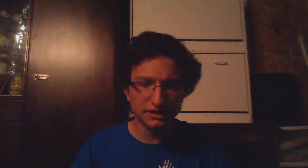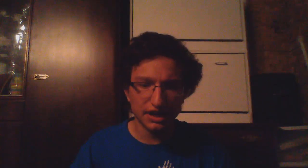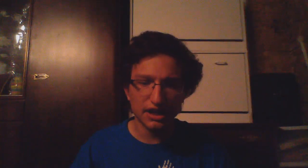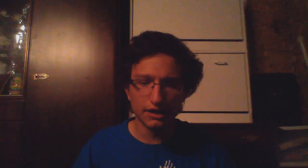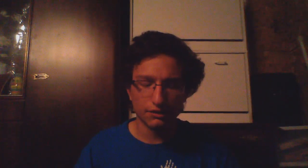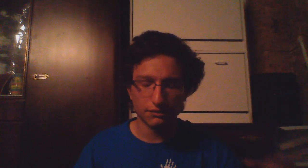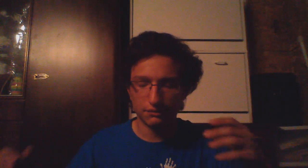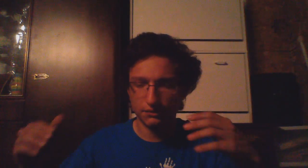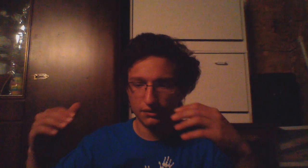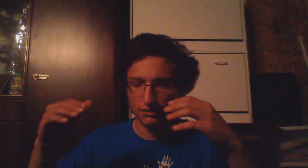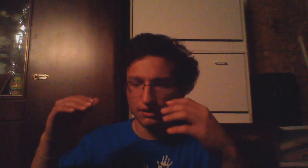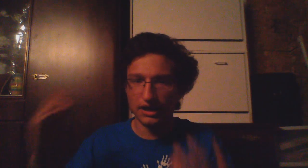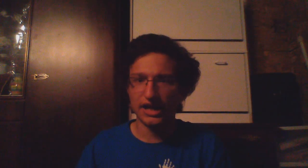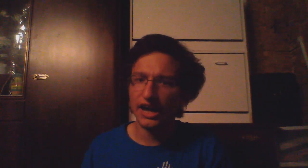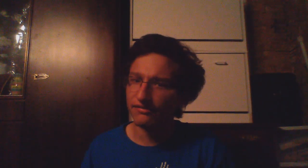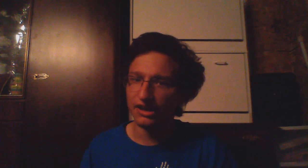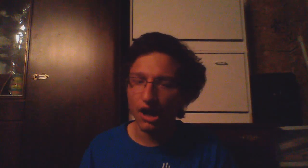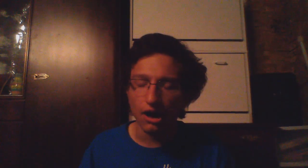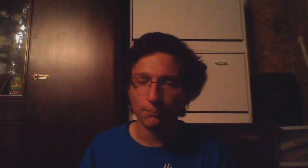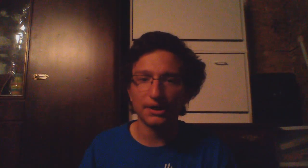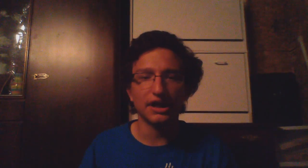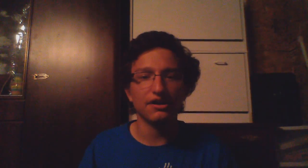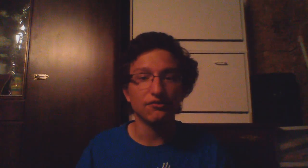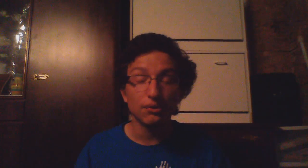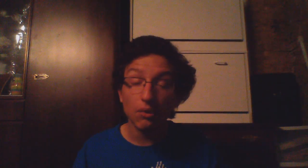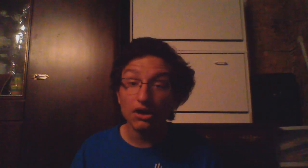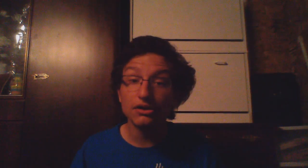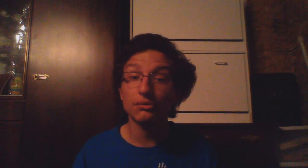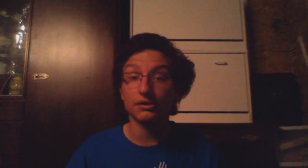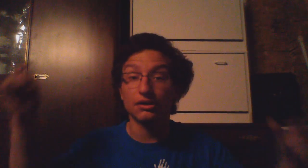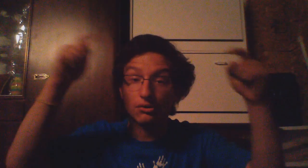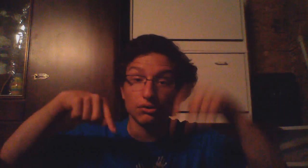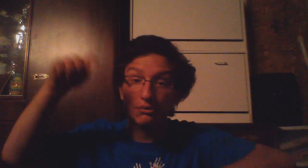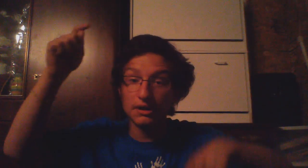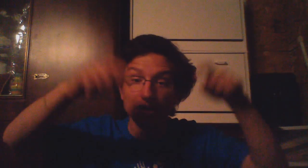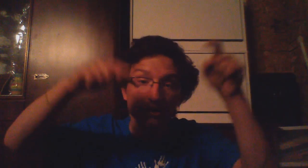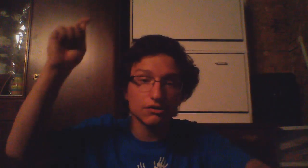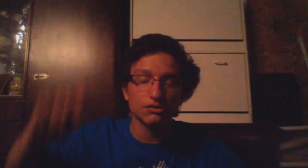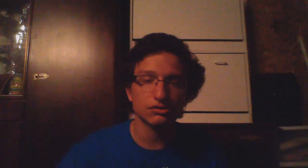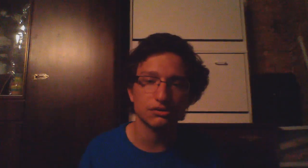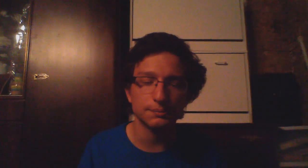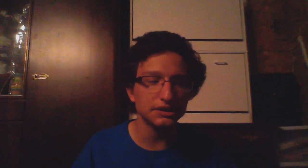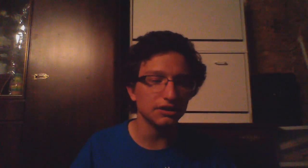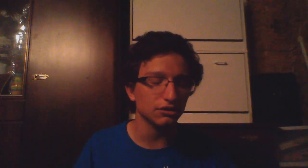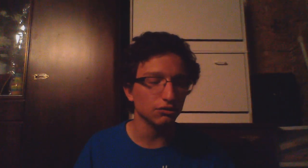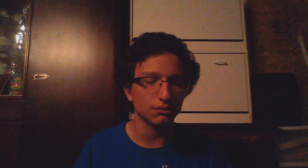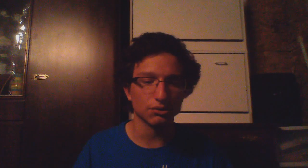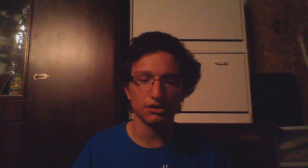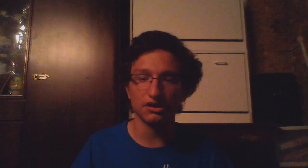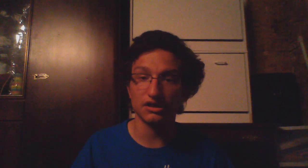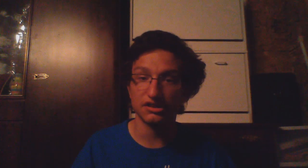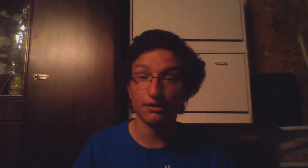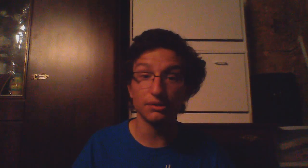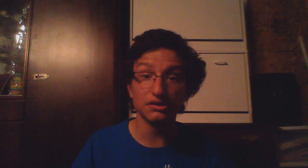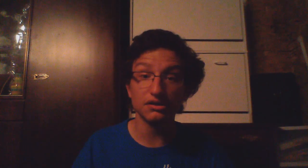now I have it up and if you want you can go to it in the description and do your 30 day challenges